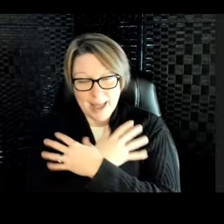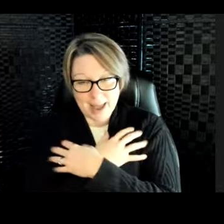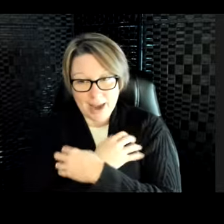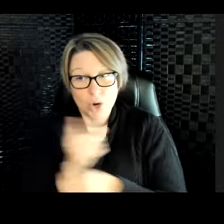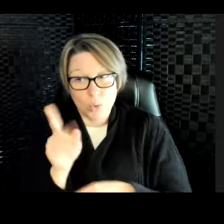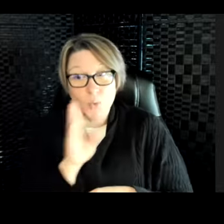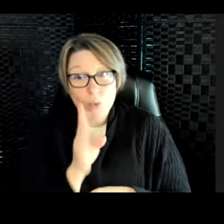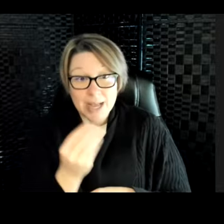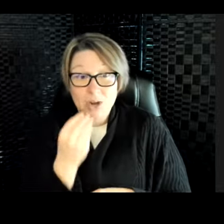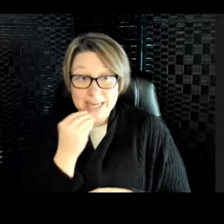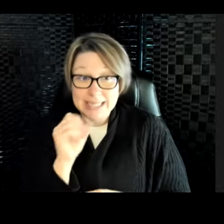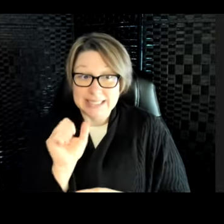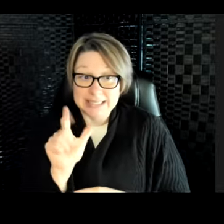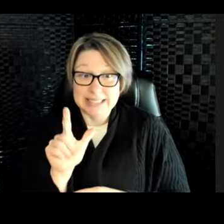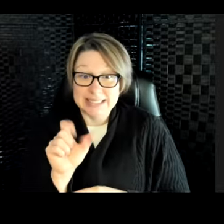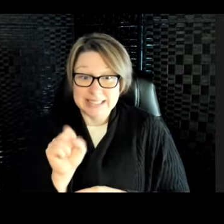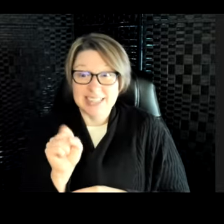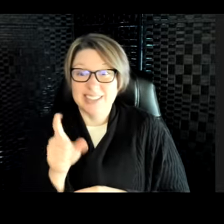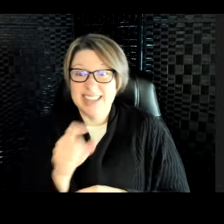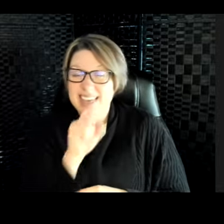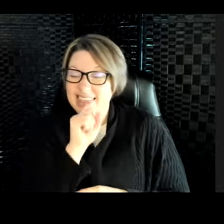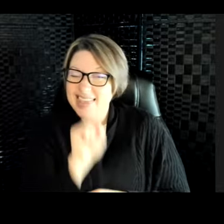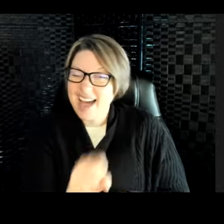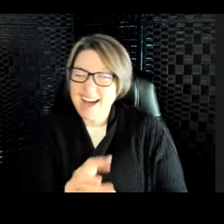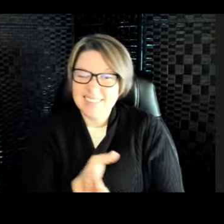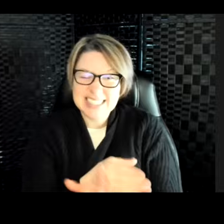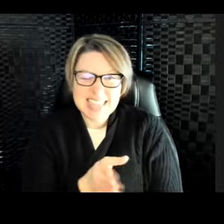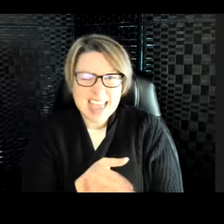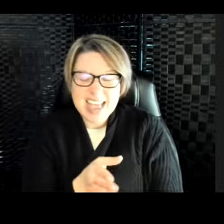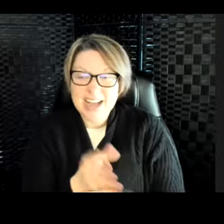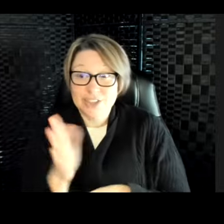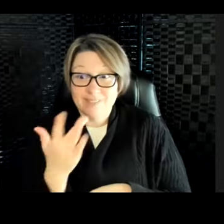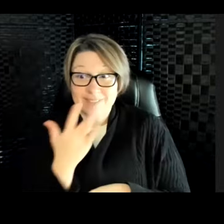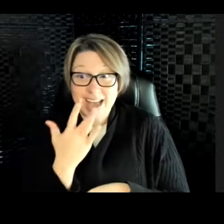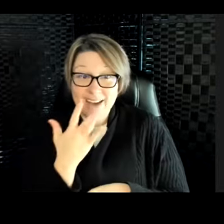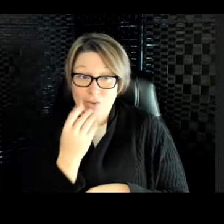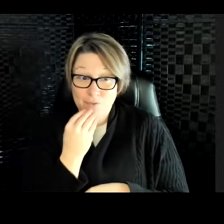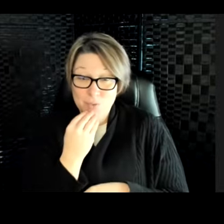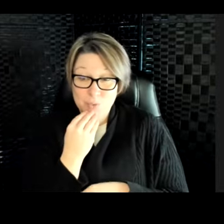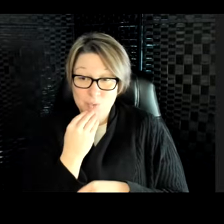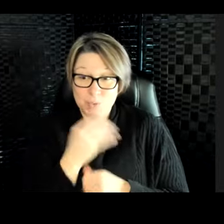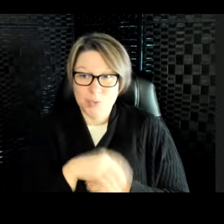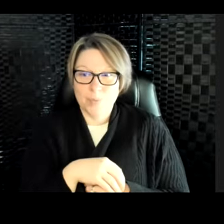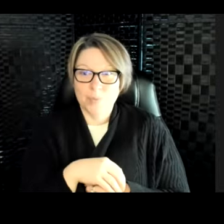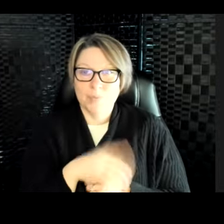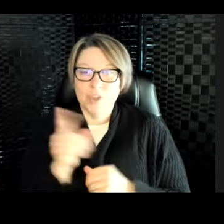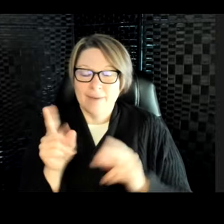Polar bears love seals. It's their favorite food. Polar bears are very strong animals,